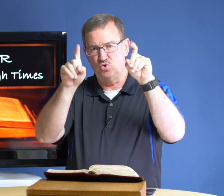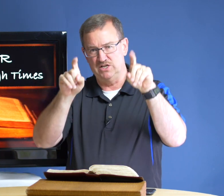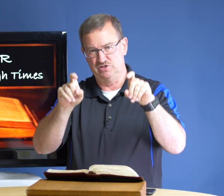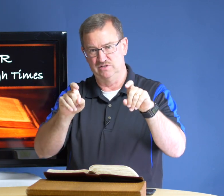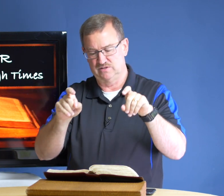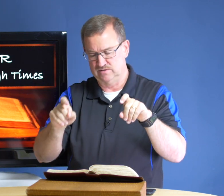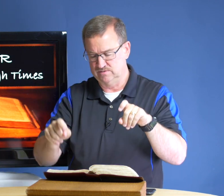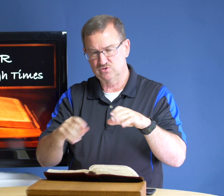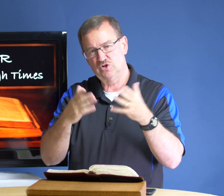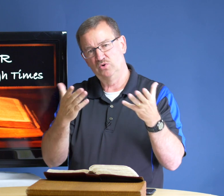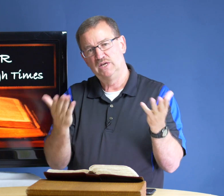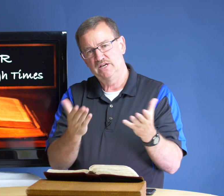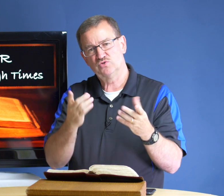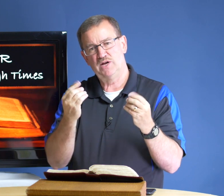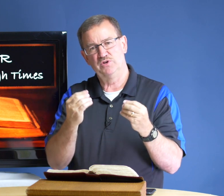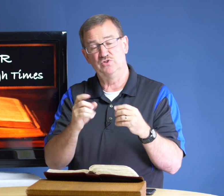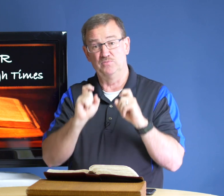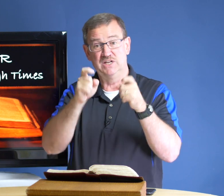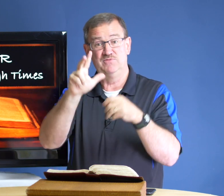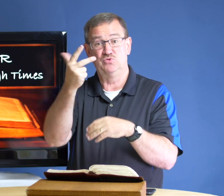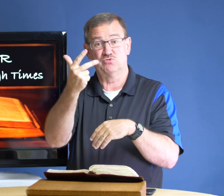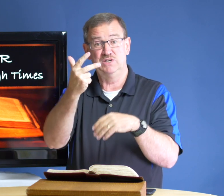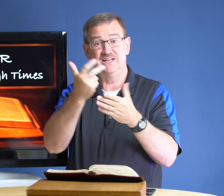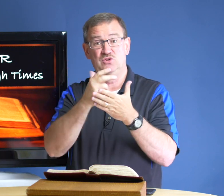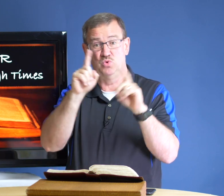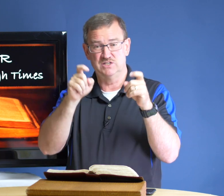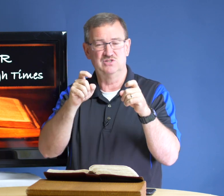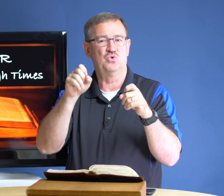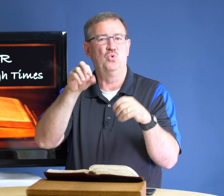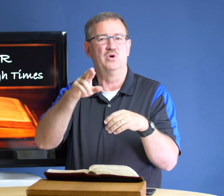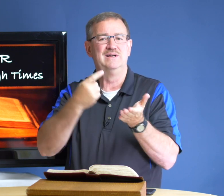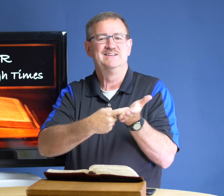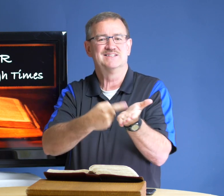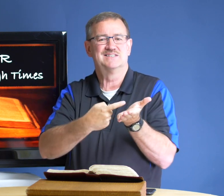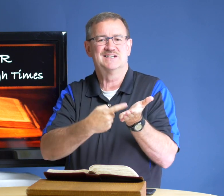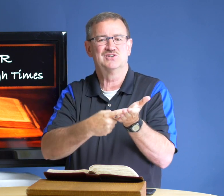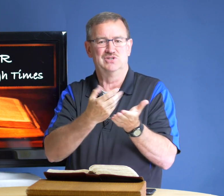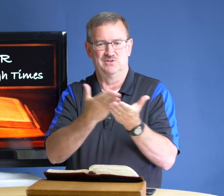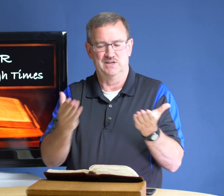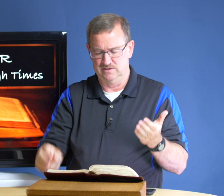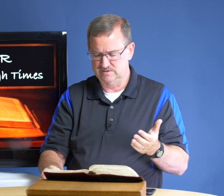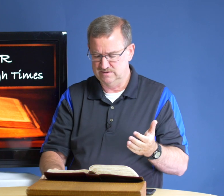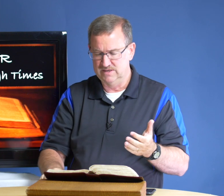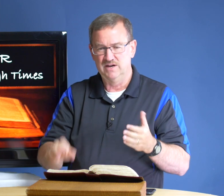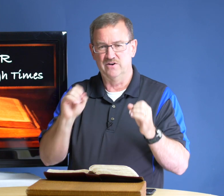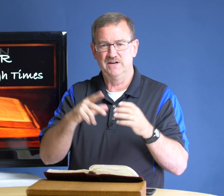questions so here's what i want to do i'm going to give you three questions or discussion things all right